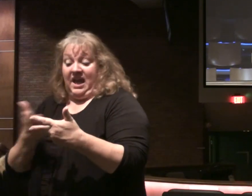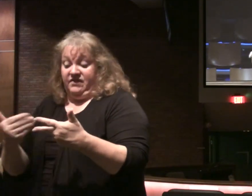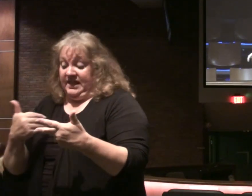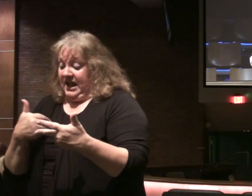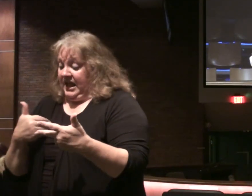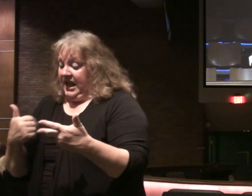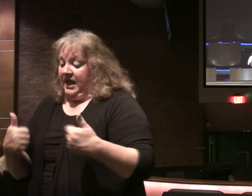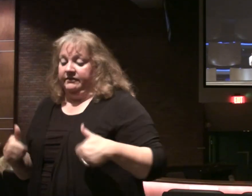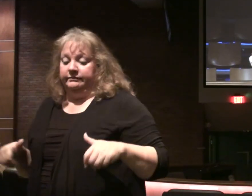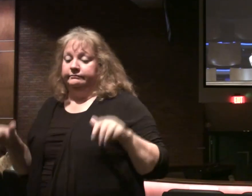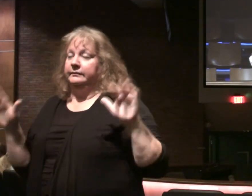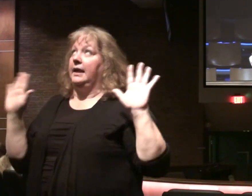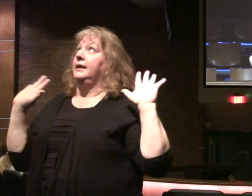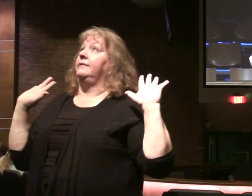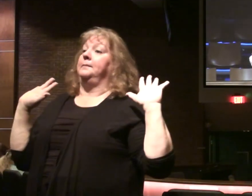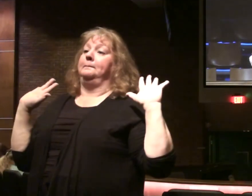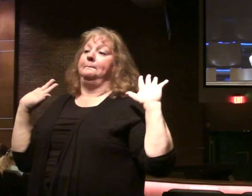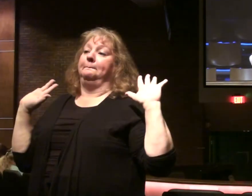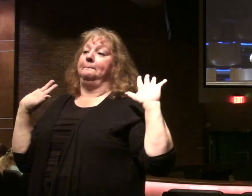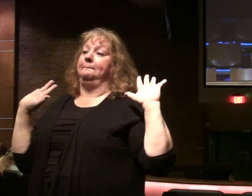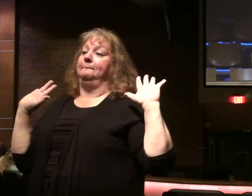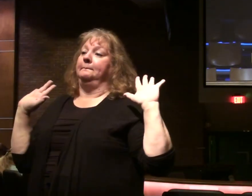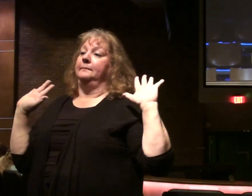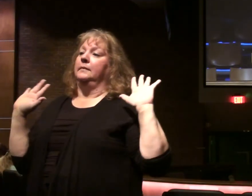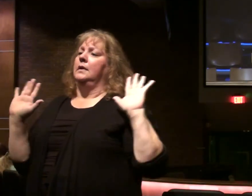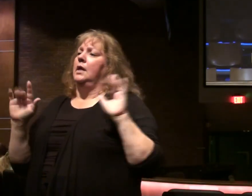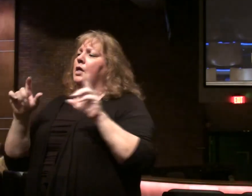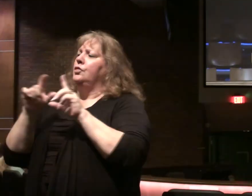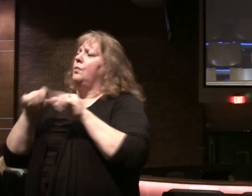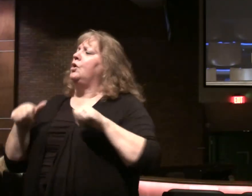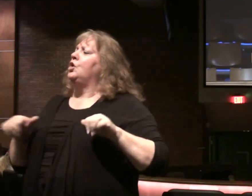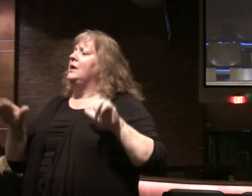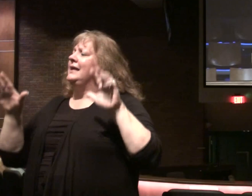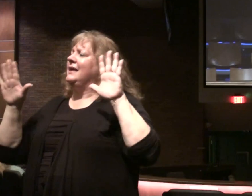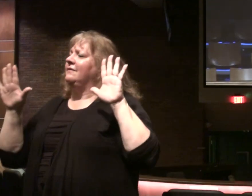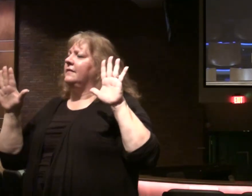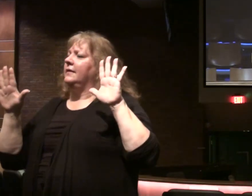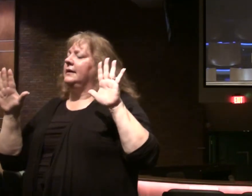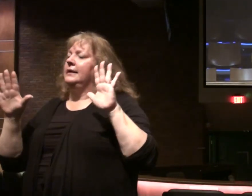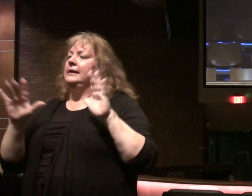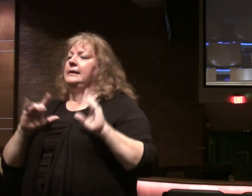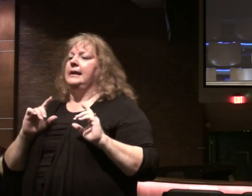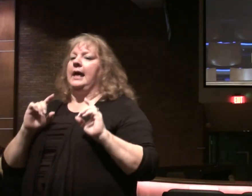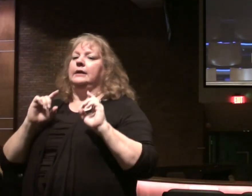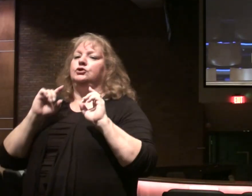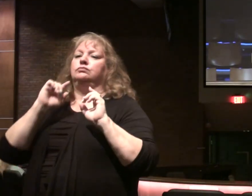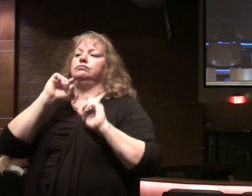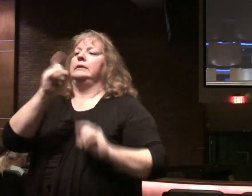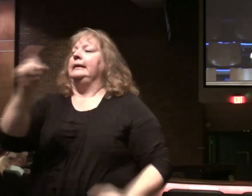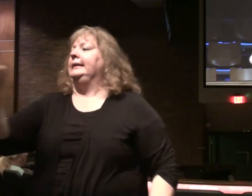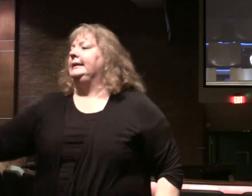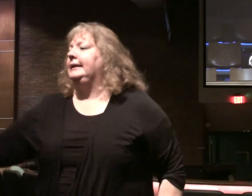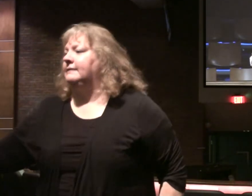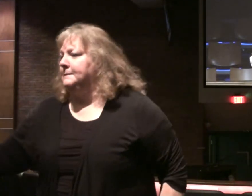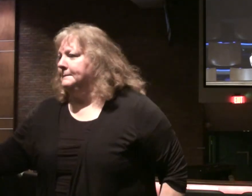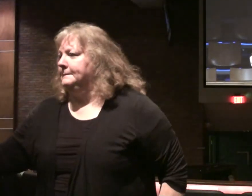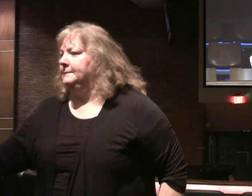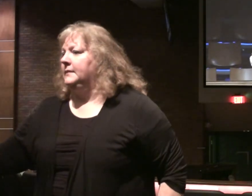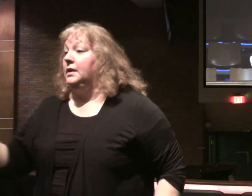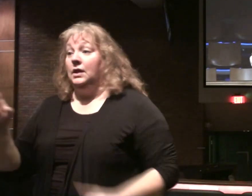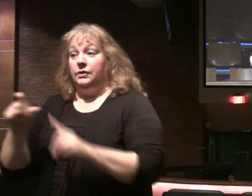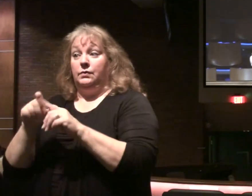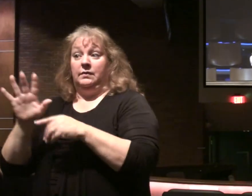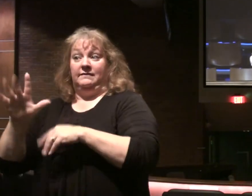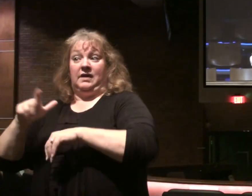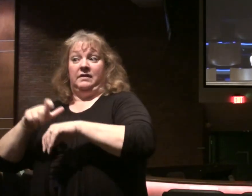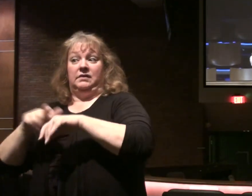up all his own possessions. The word give up here is not the word gift or give away. The word's only used five other